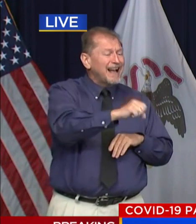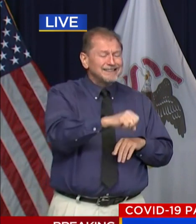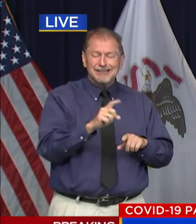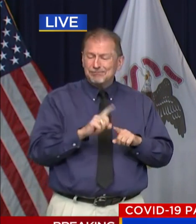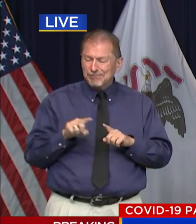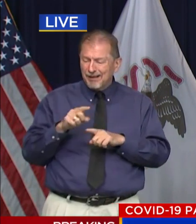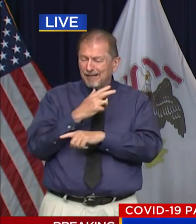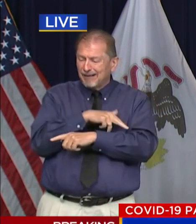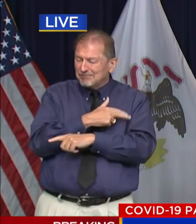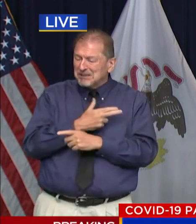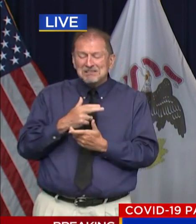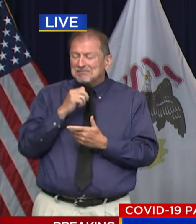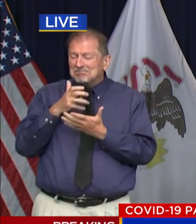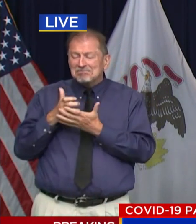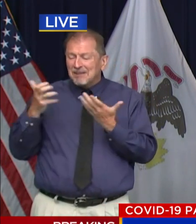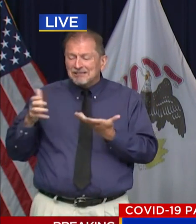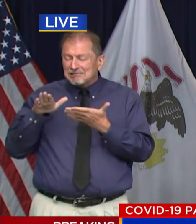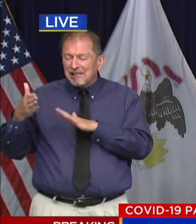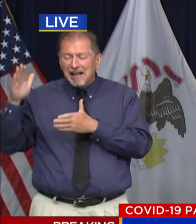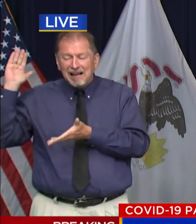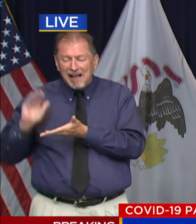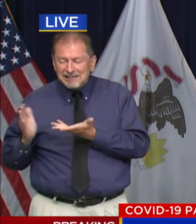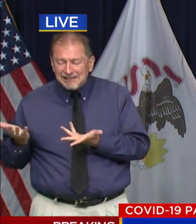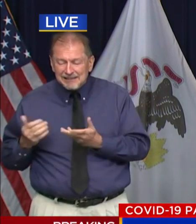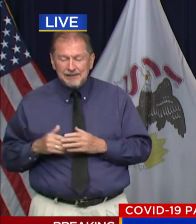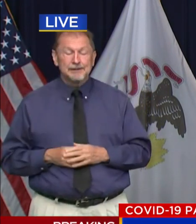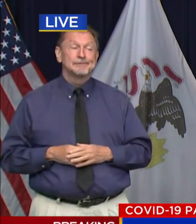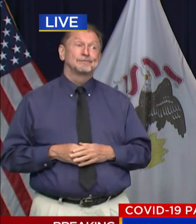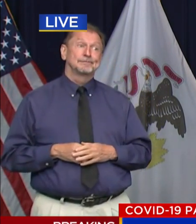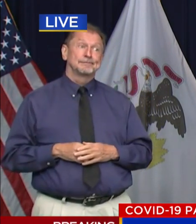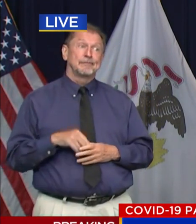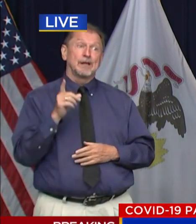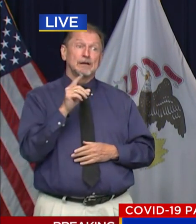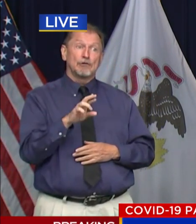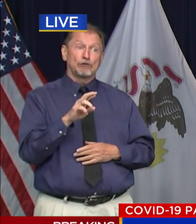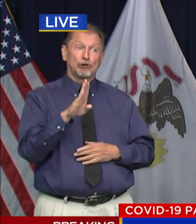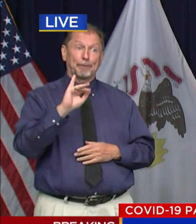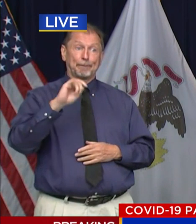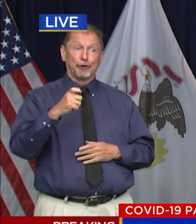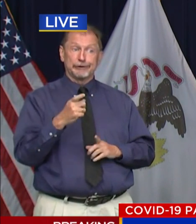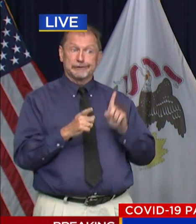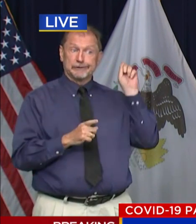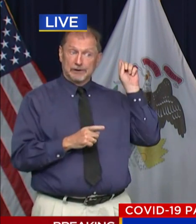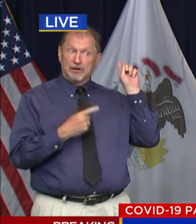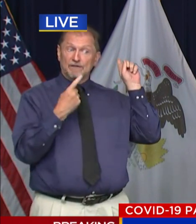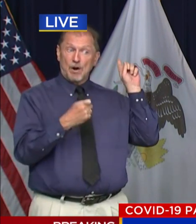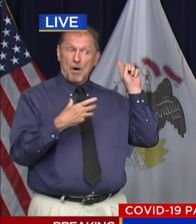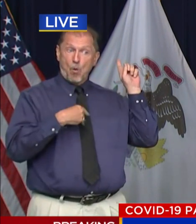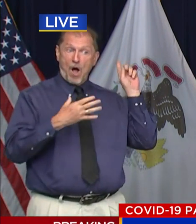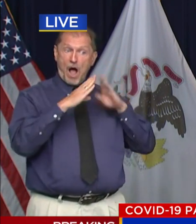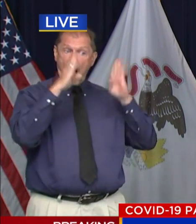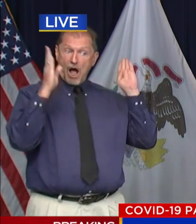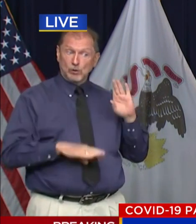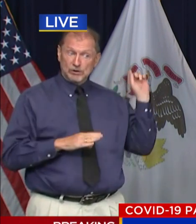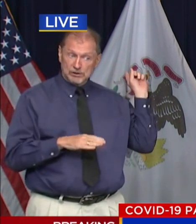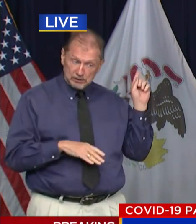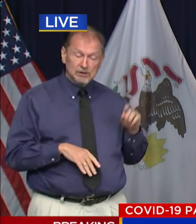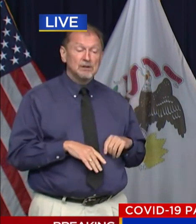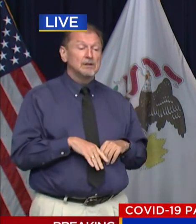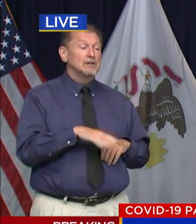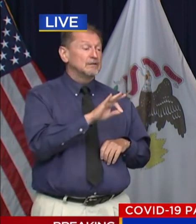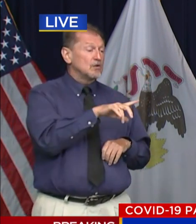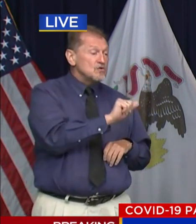own Dr. Burke said yesterday, Florida, Texas, Arizona, and other southern Sunbelt